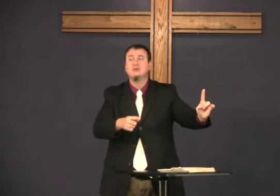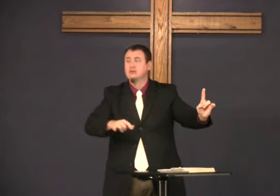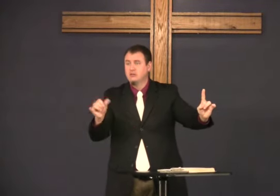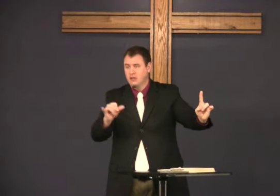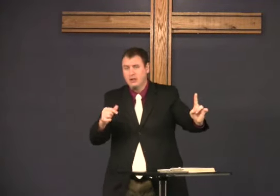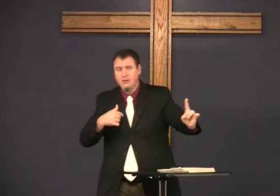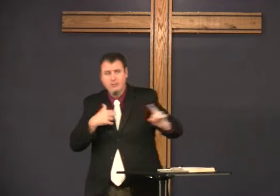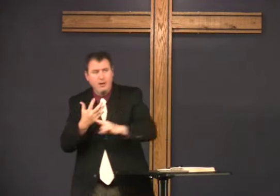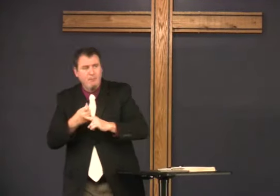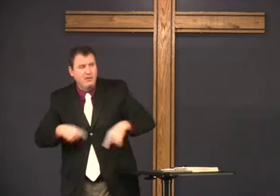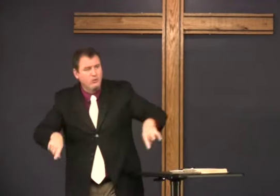this